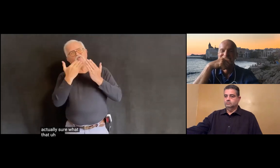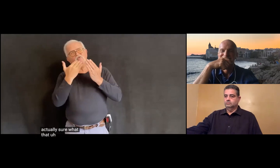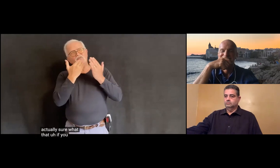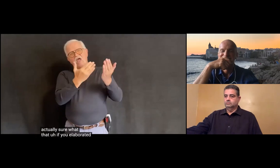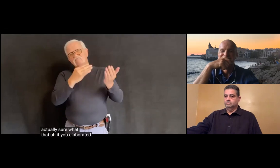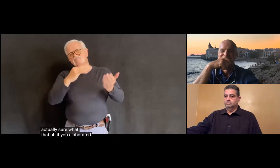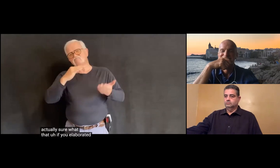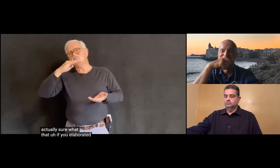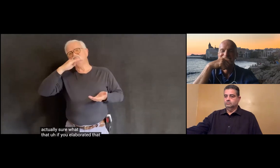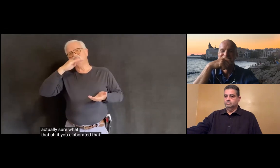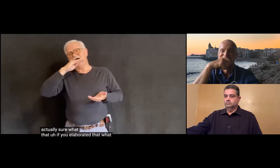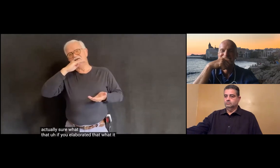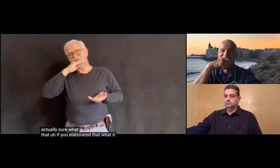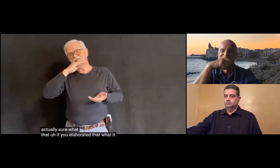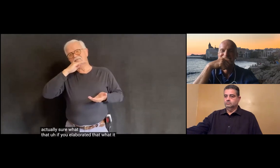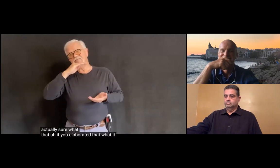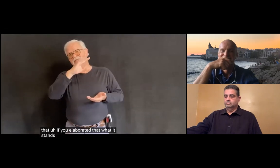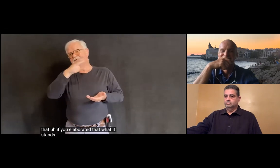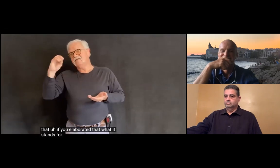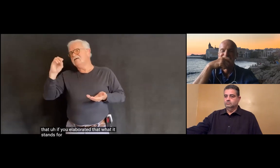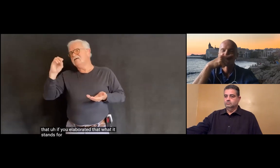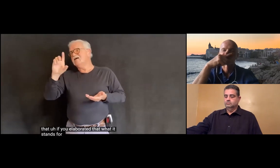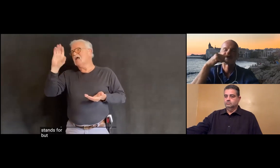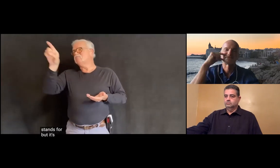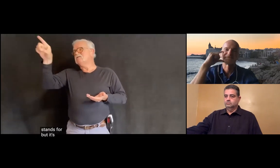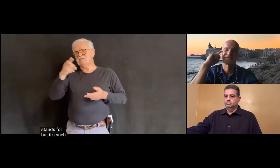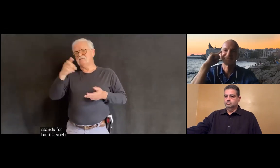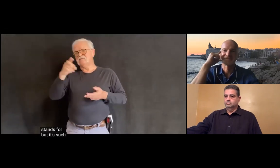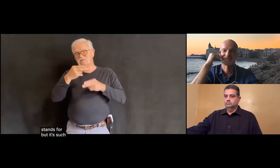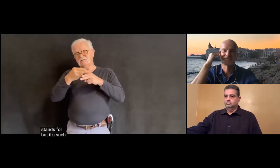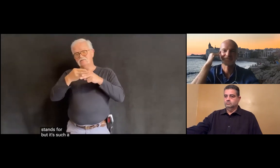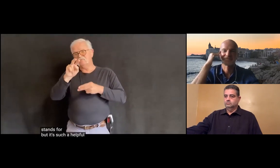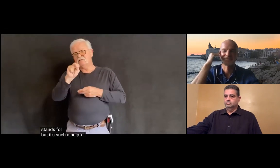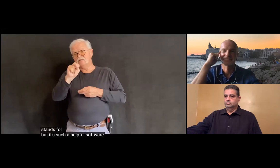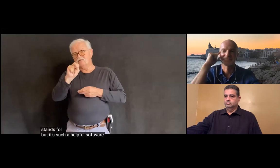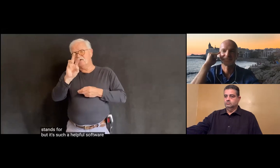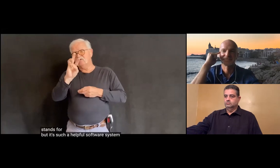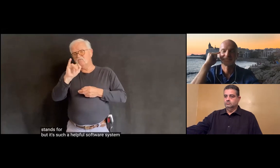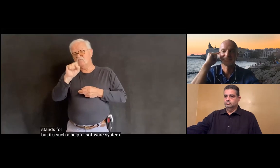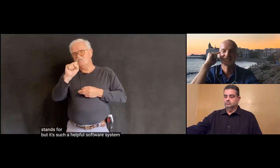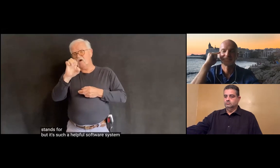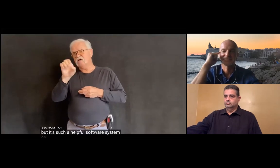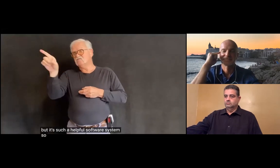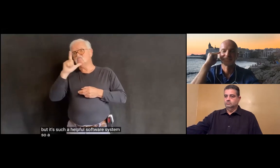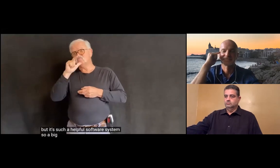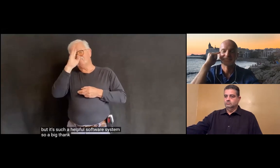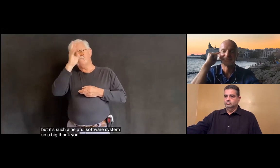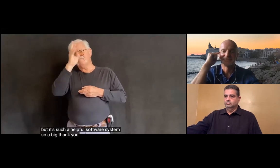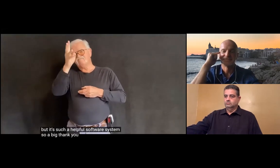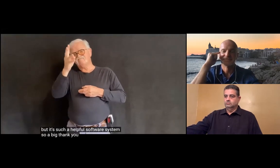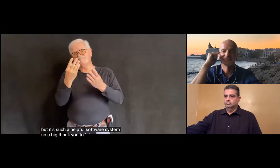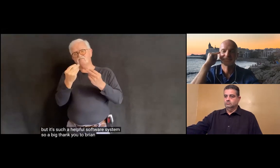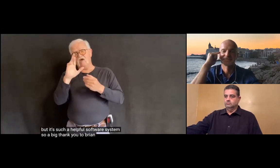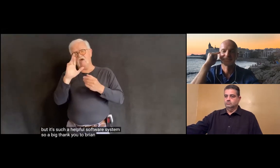It will elaborate exactly what people stand for, but it's just a kind of thing. So a big